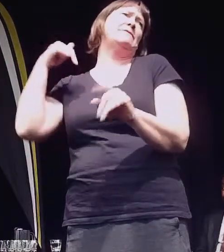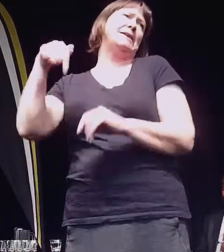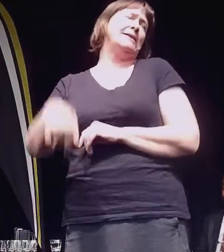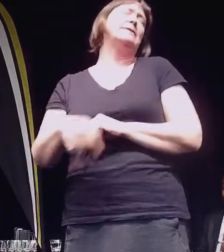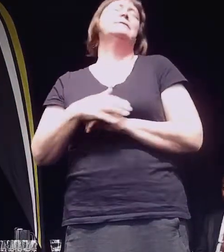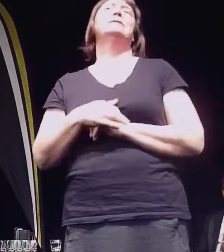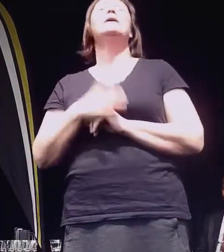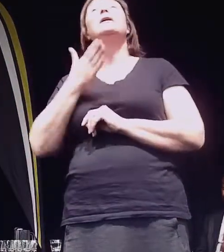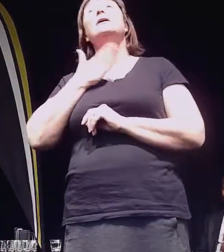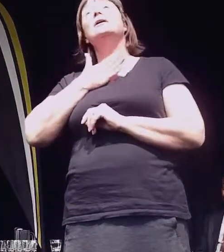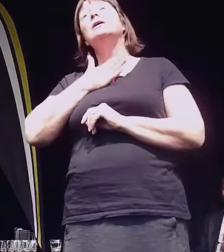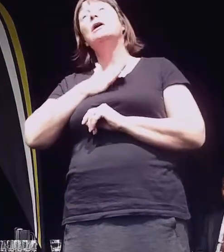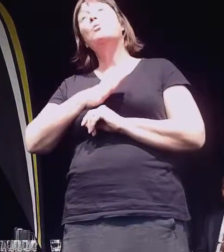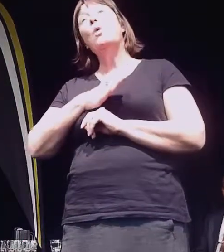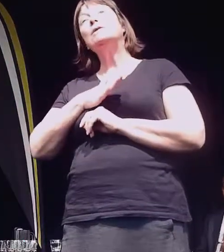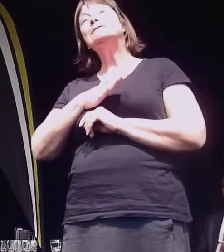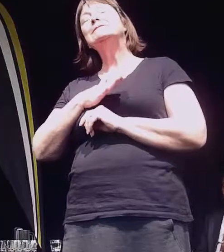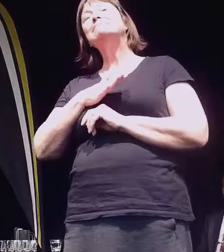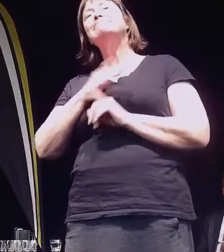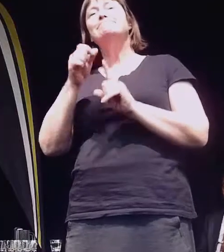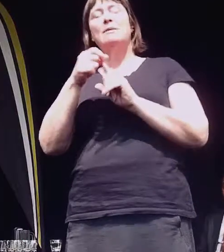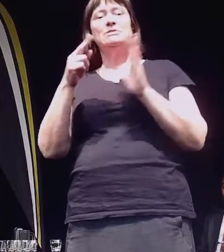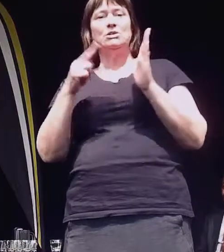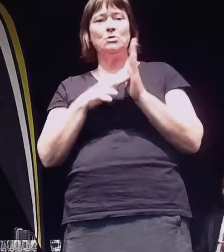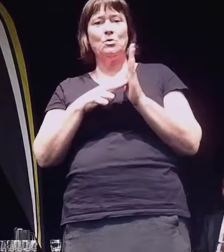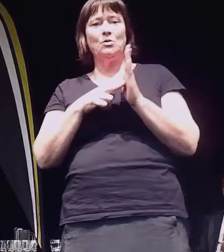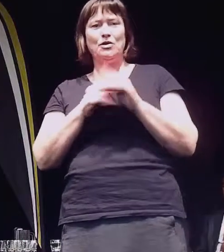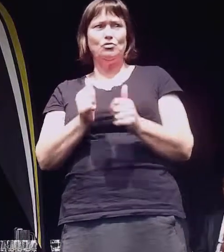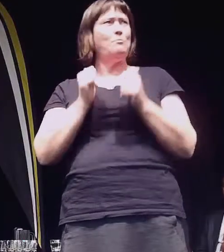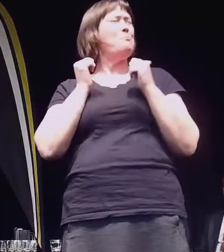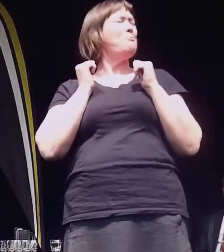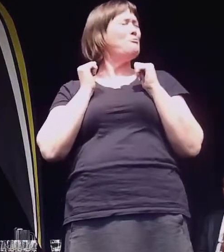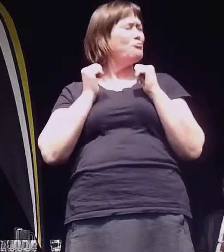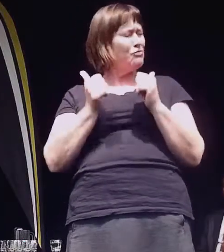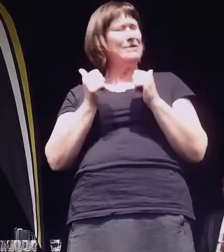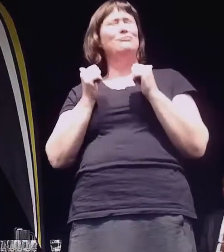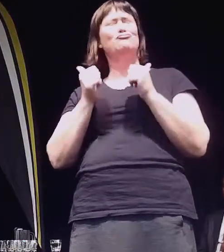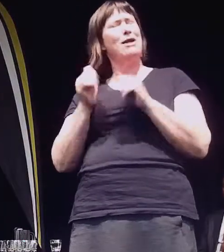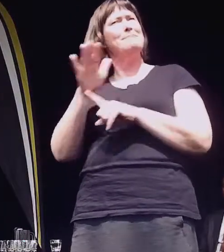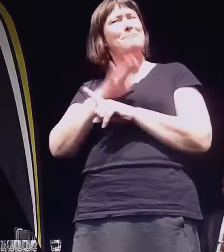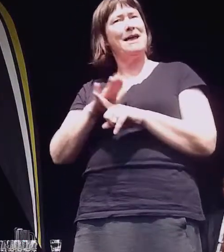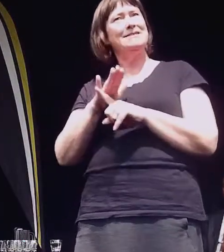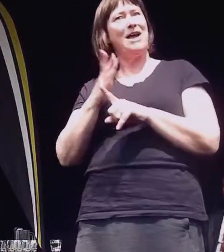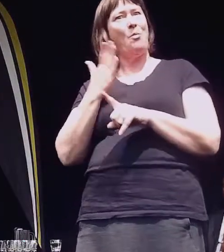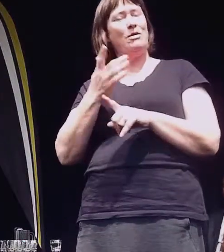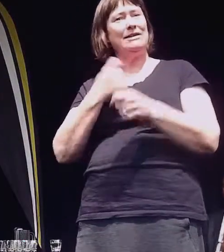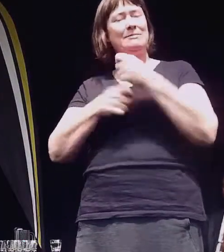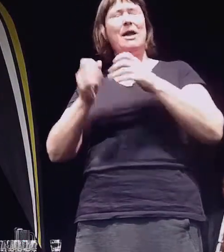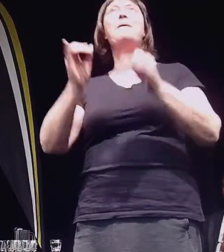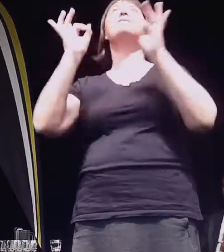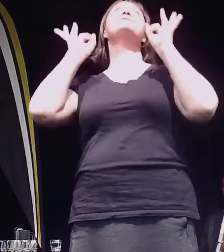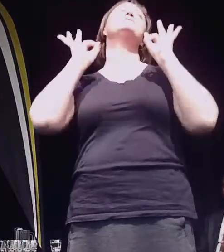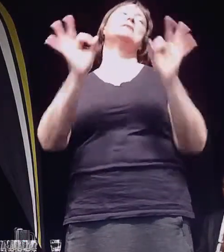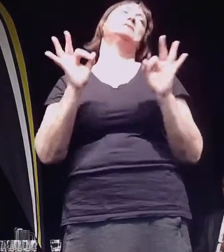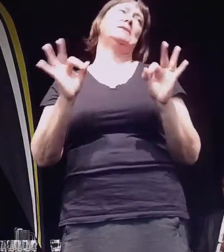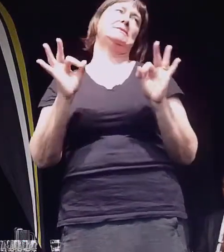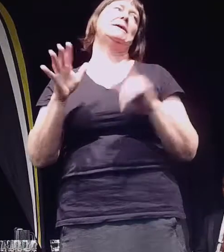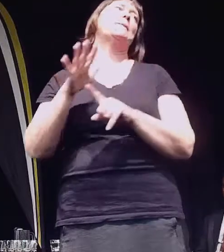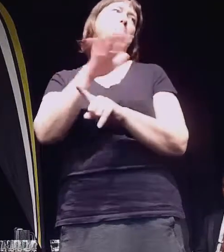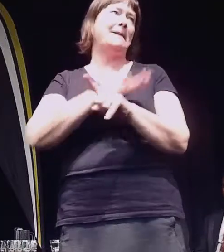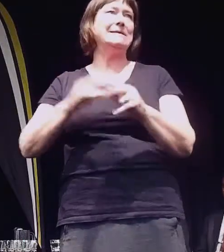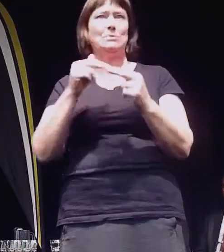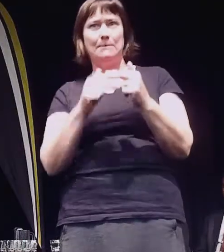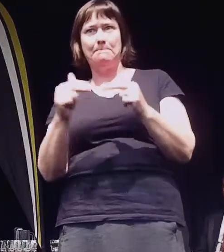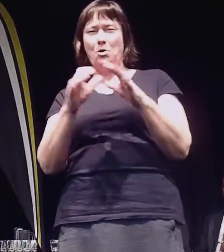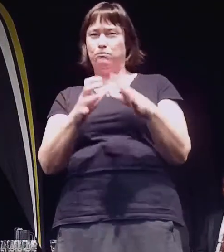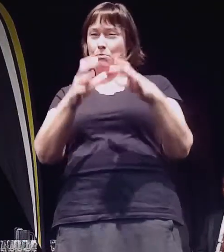I want to take Palmerston from being a bloody great place to being a fantastically wonderful place. I want to build